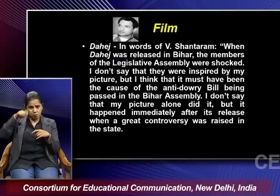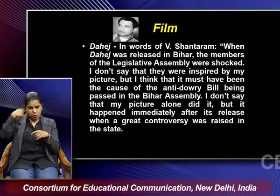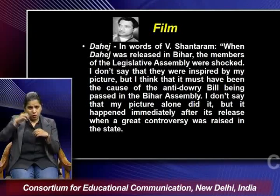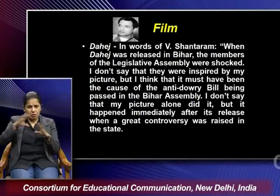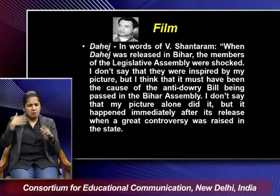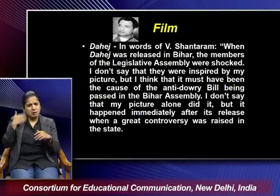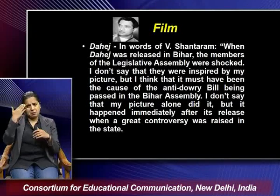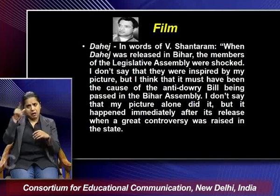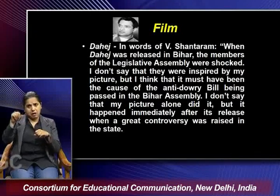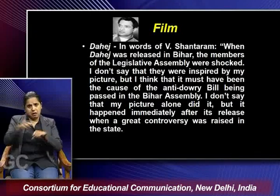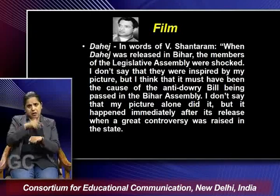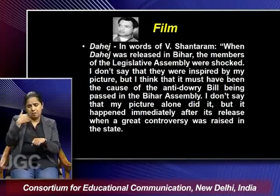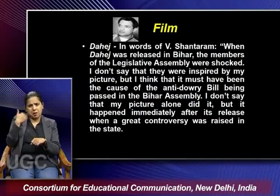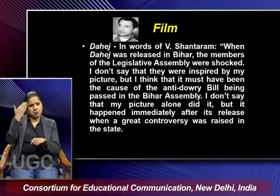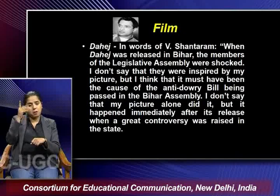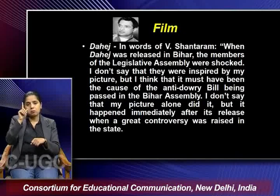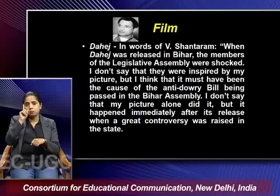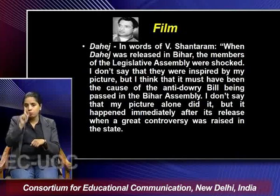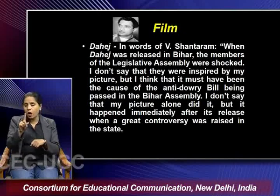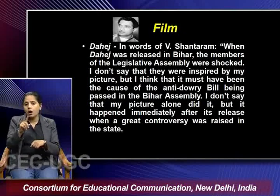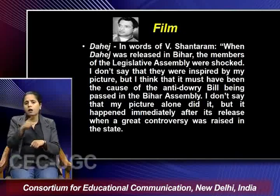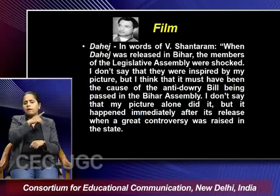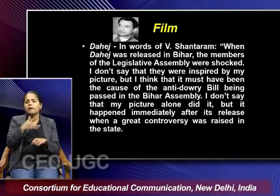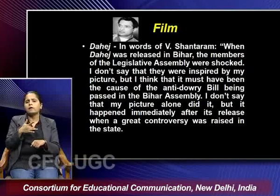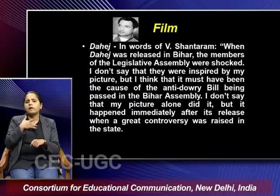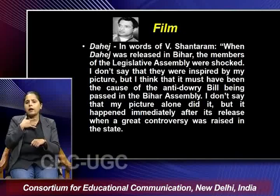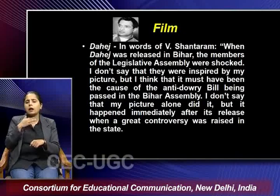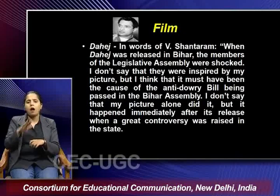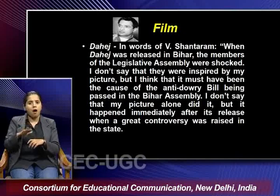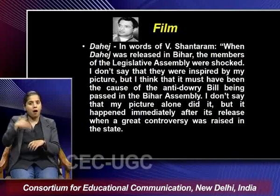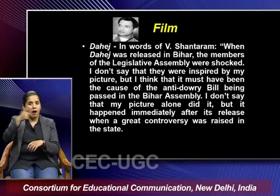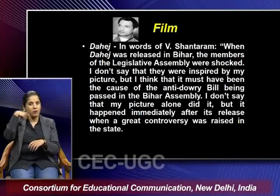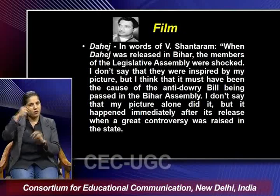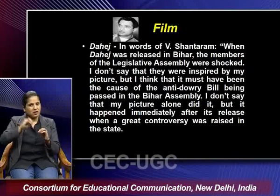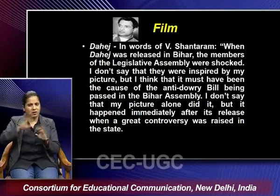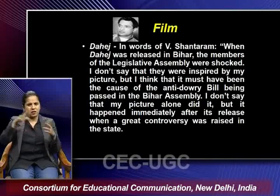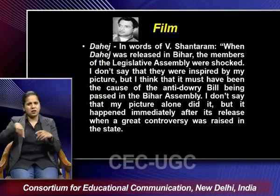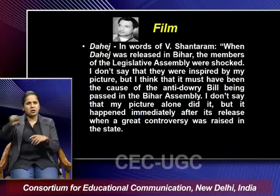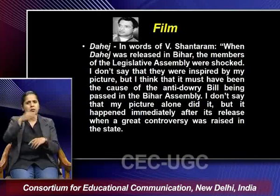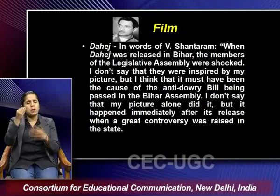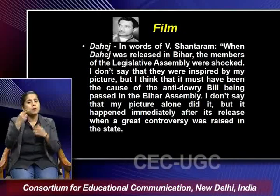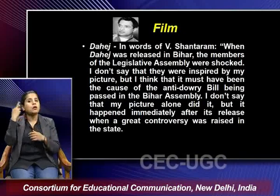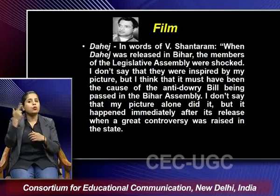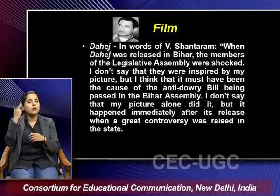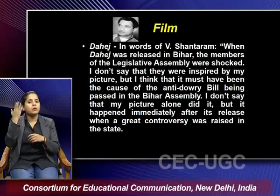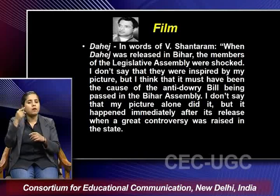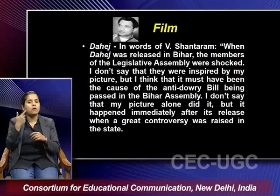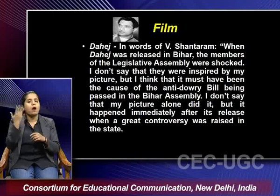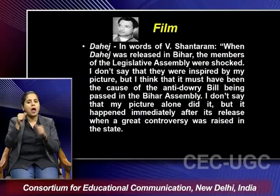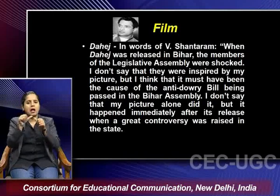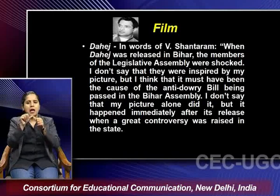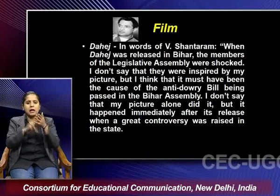by my film but shantaram feels or thinks that it must have been the cause of the anti-dowry bill